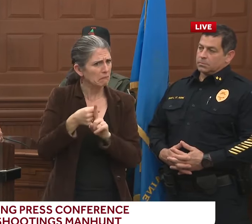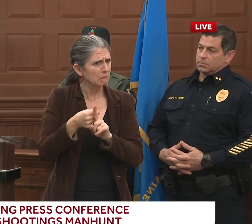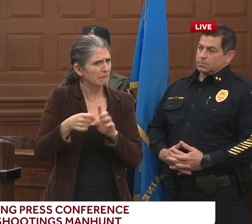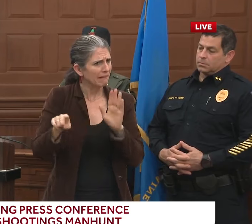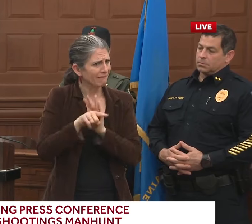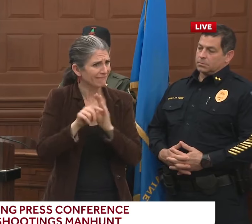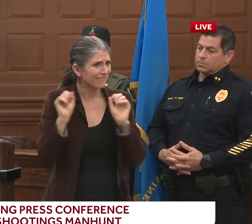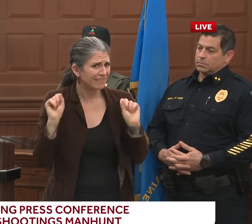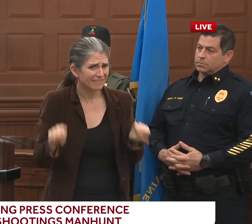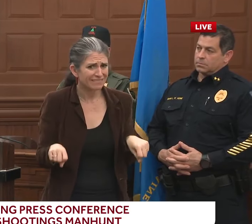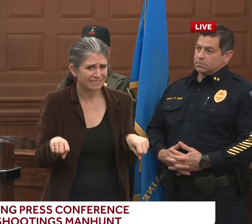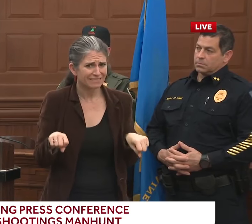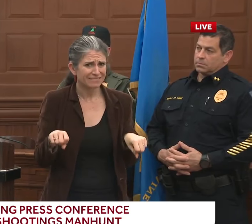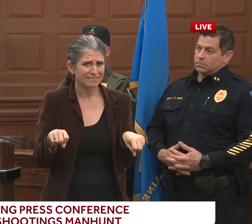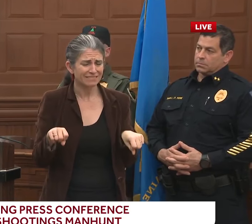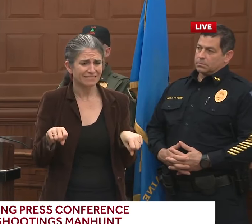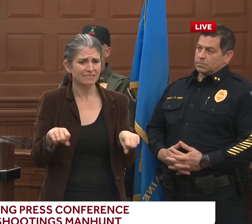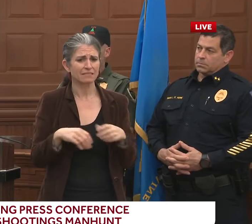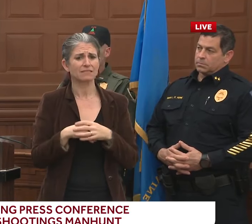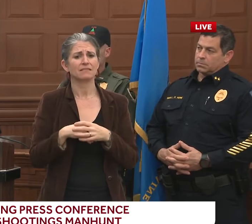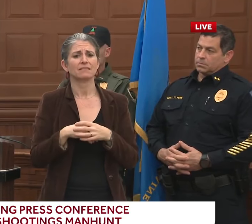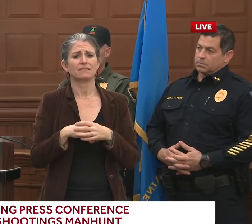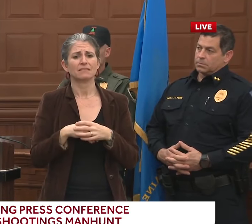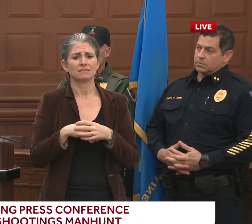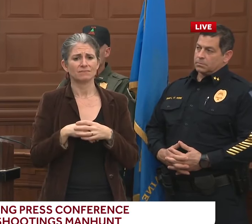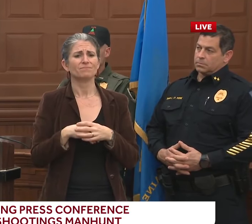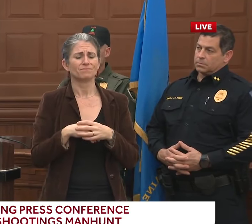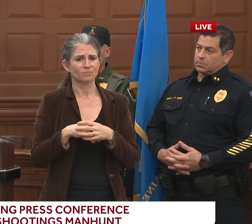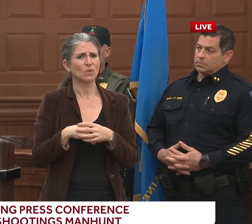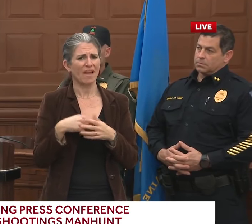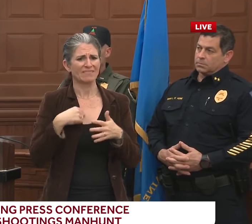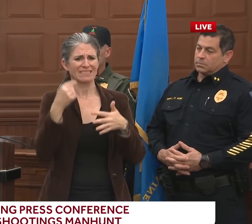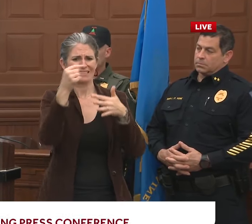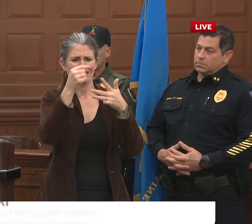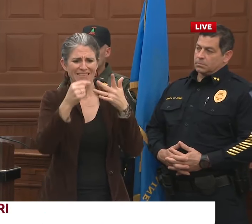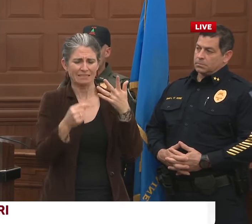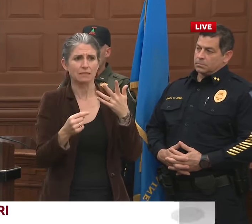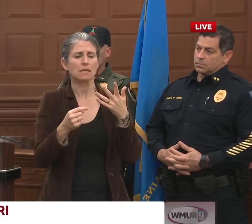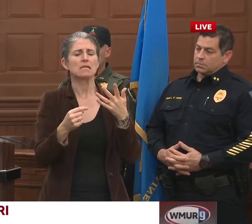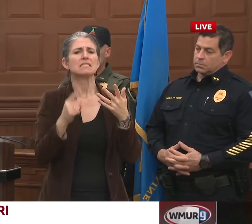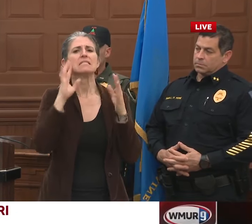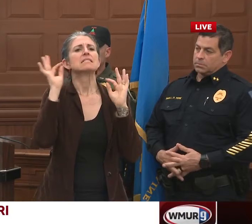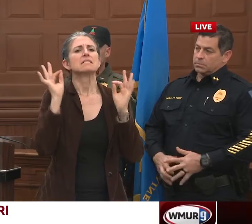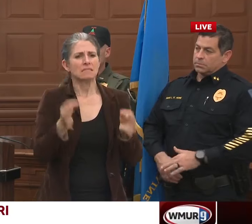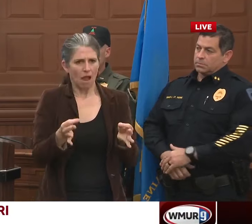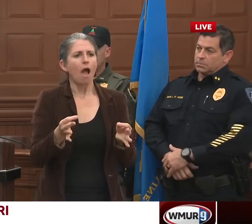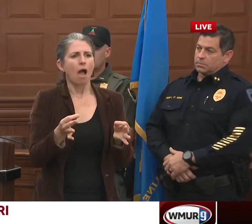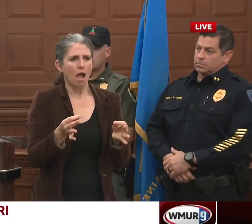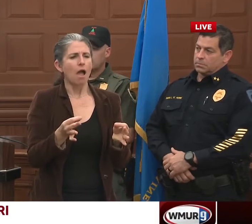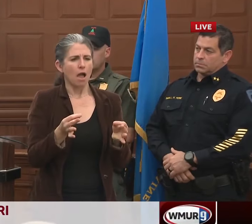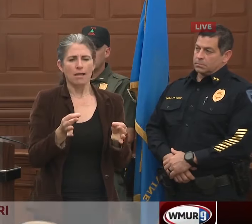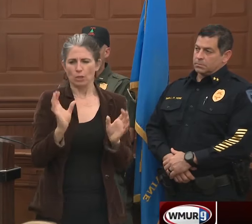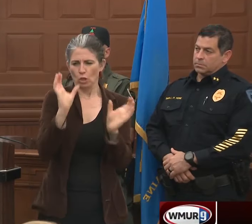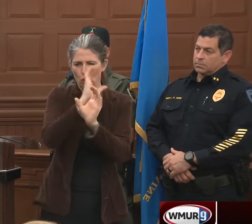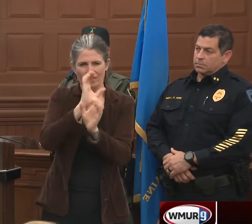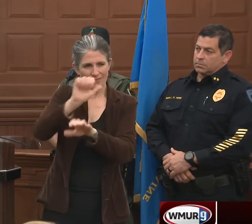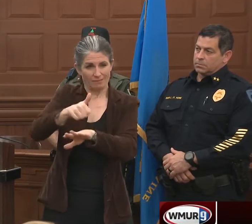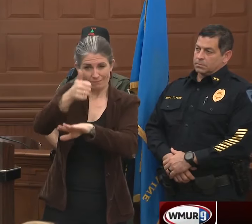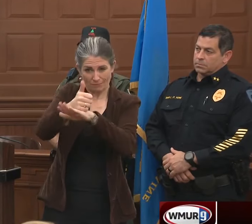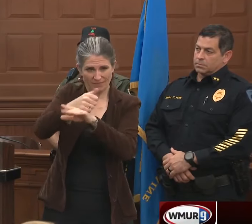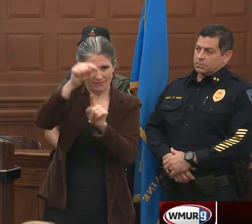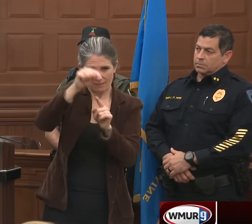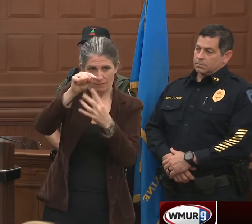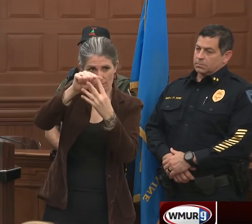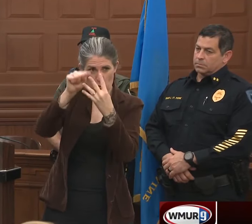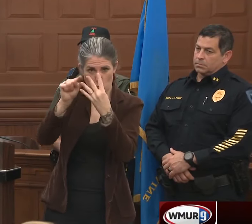of that is we had very pointed threats early on reference to these locations and nothing specific since then. So you have to look at that